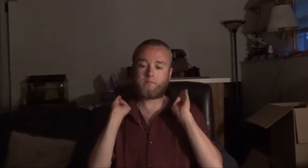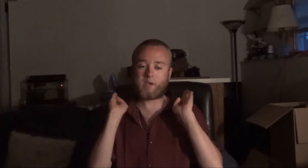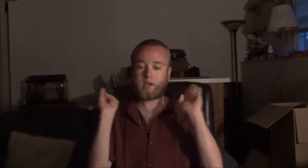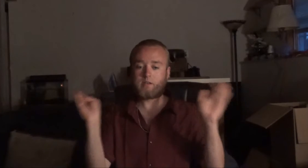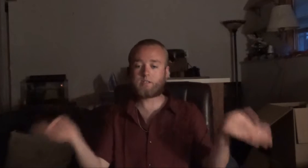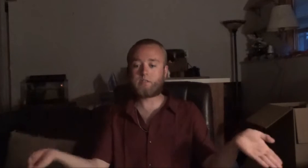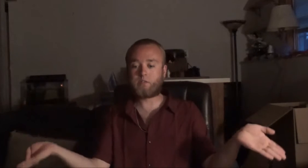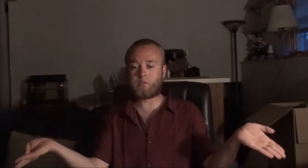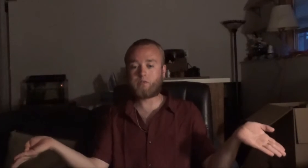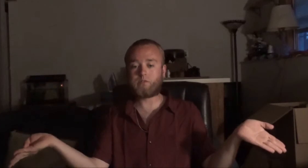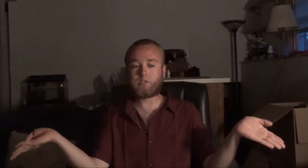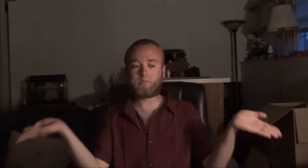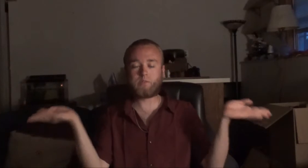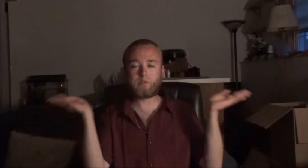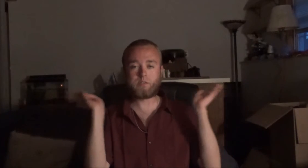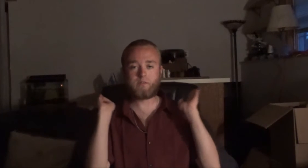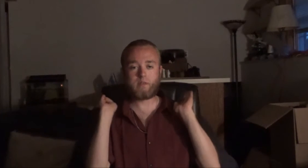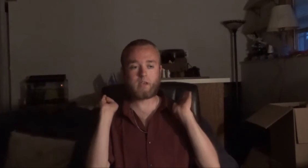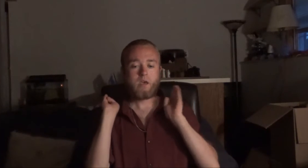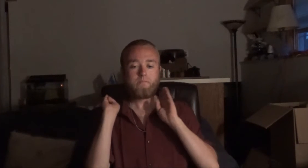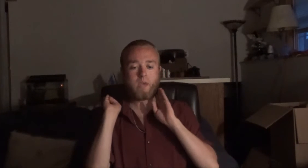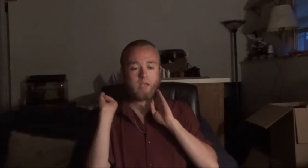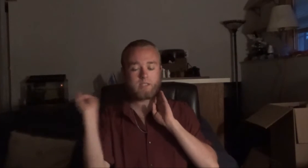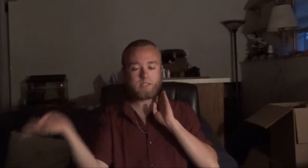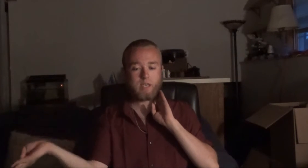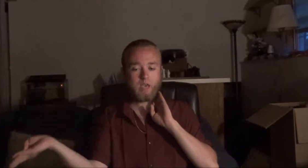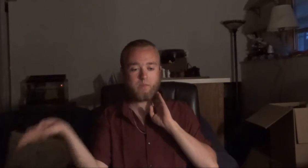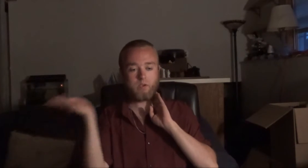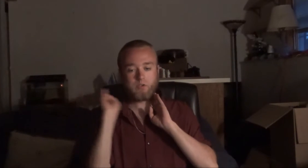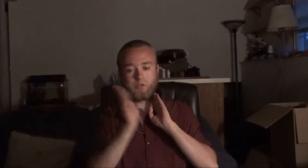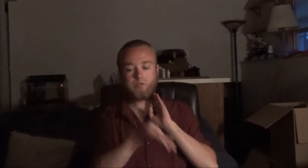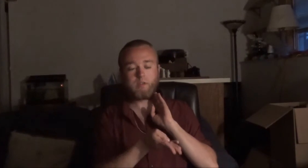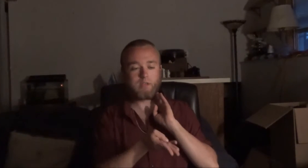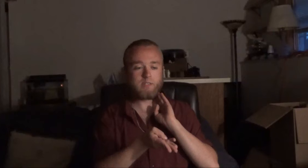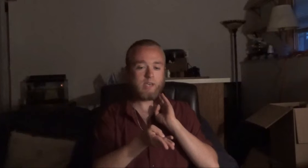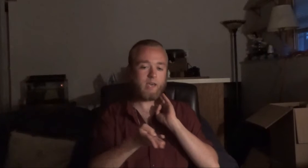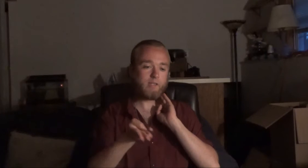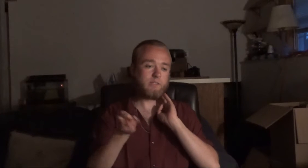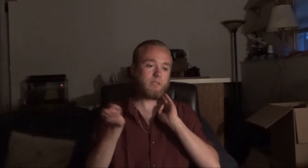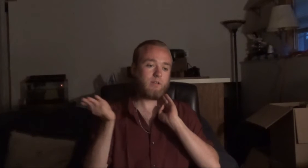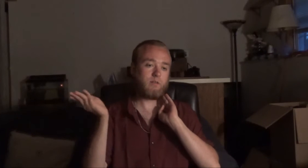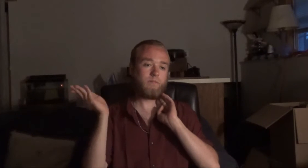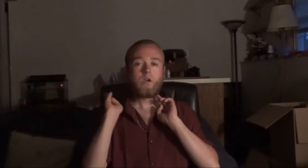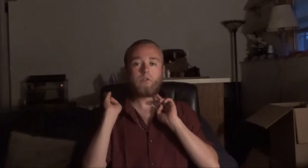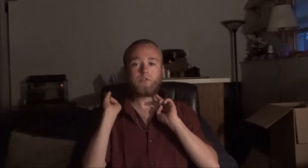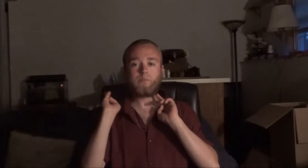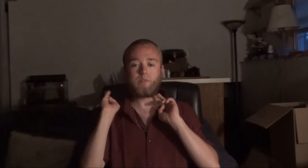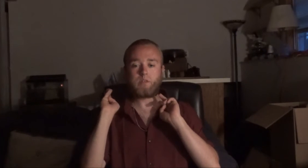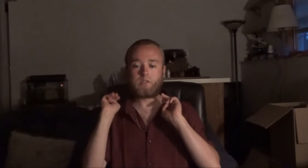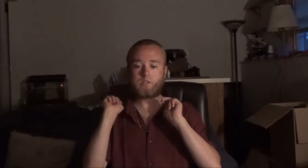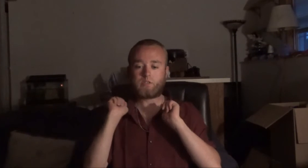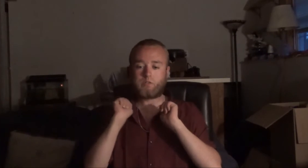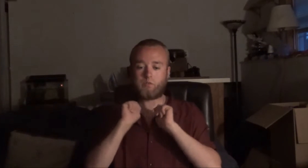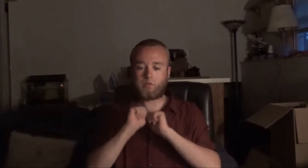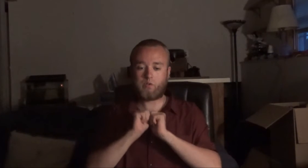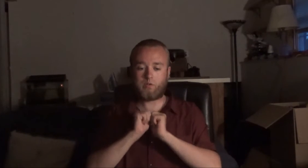of Paris in the news, it's because of like mass stabbing or shooting attacks that are attributed to the so-called